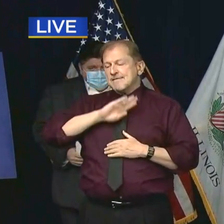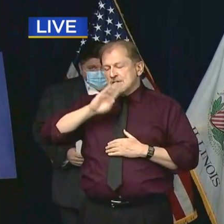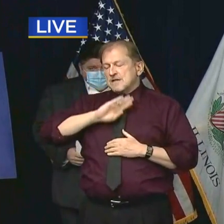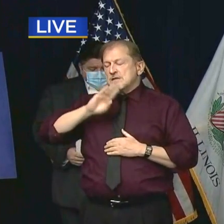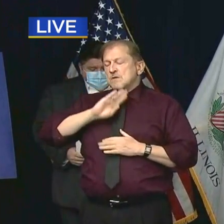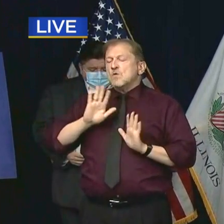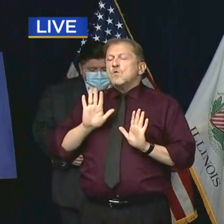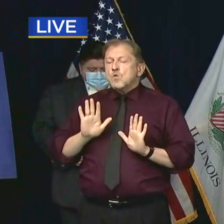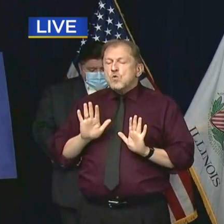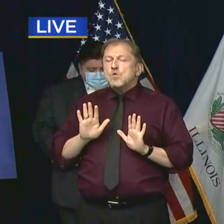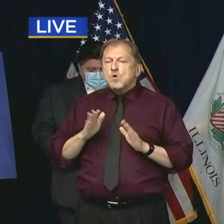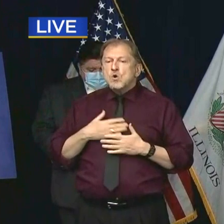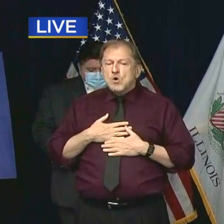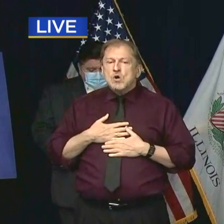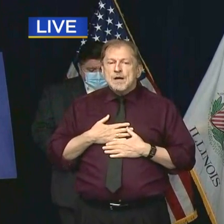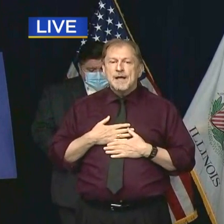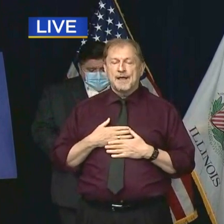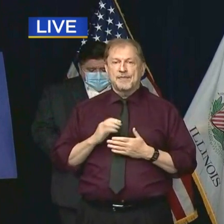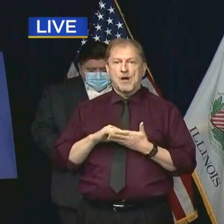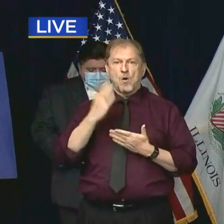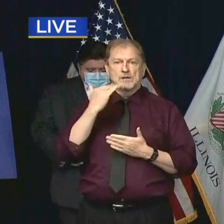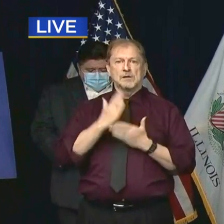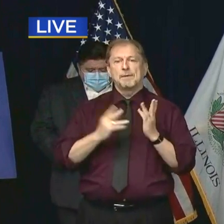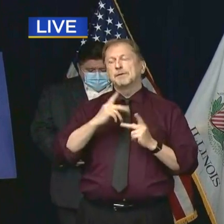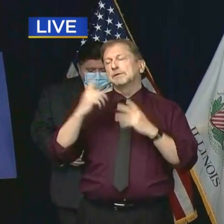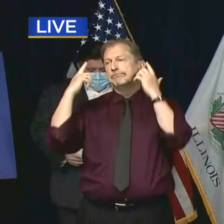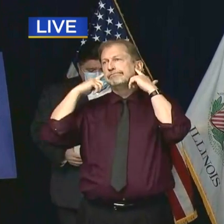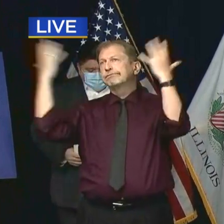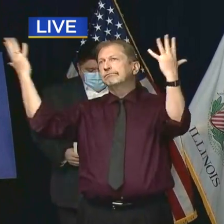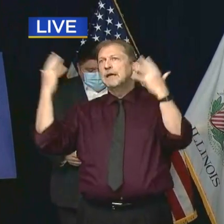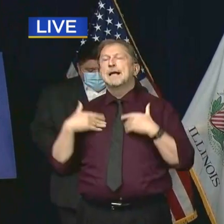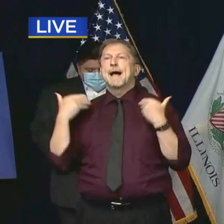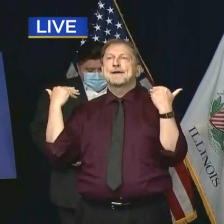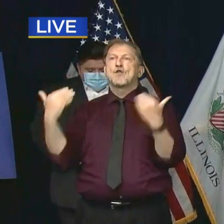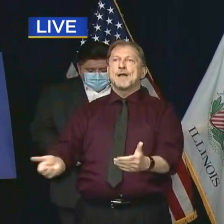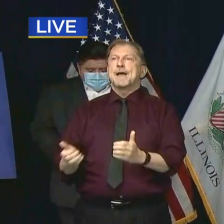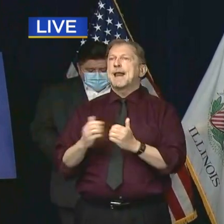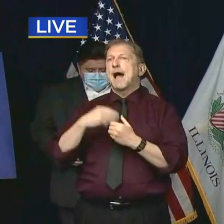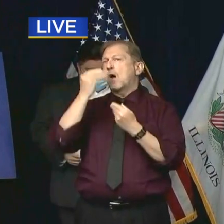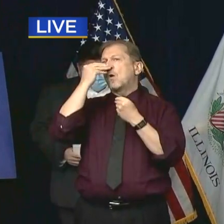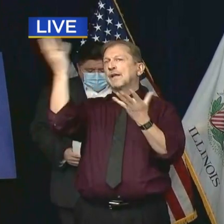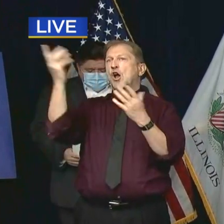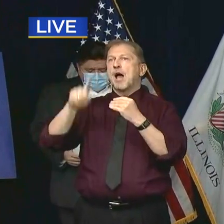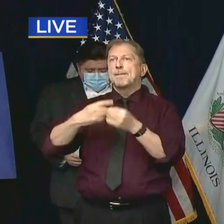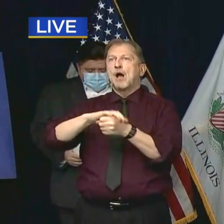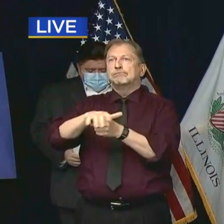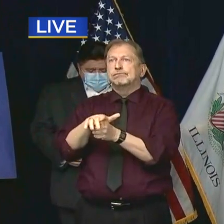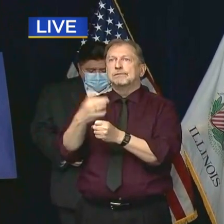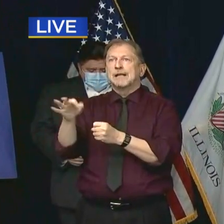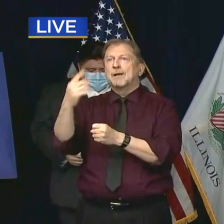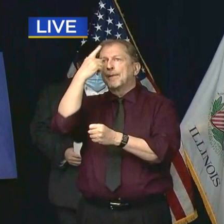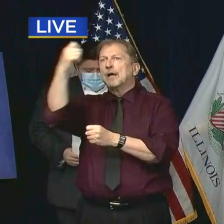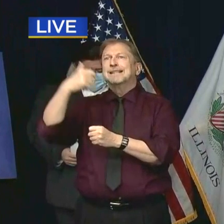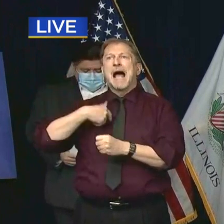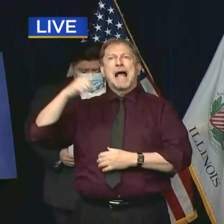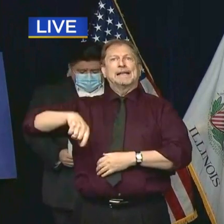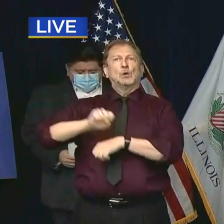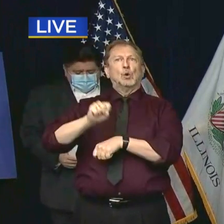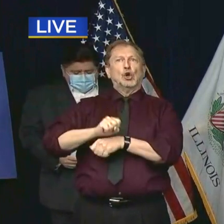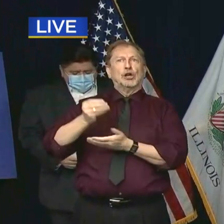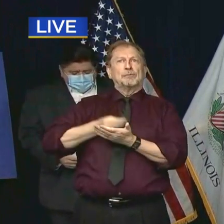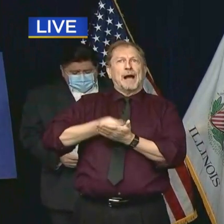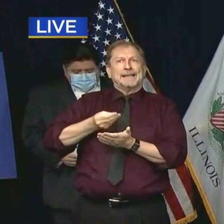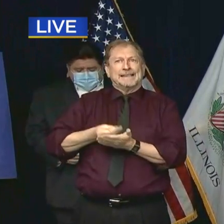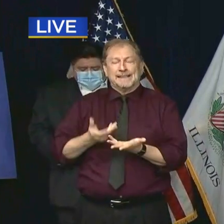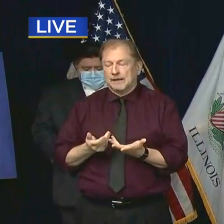what leads some people to take their chances with the virus rather than continually lose income. But when they take